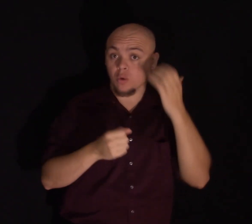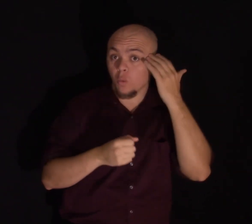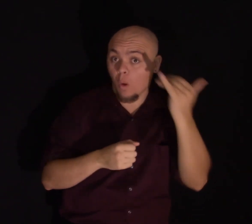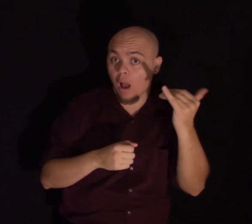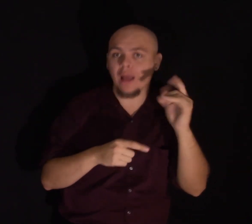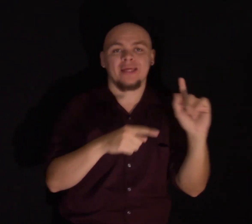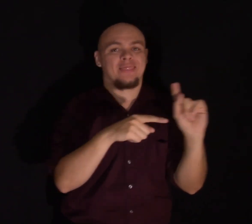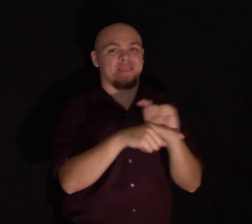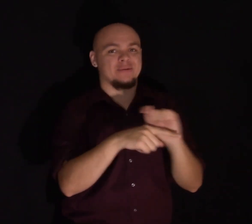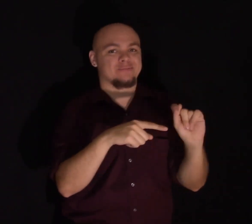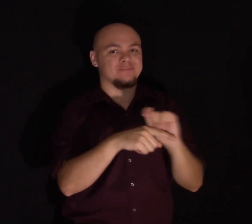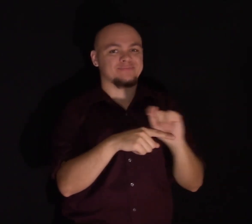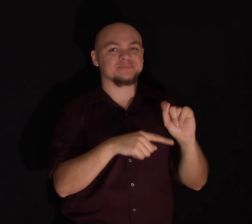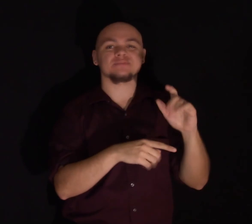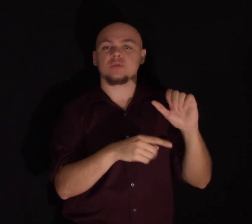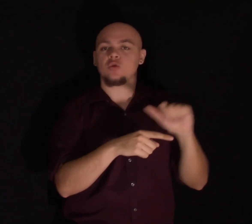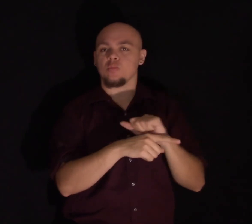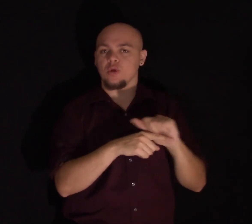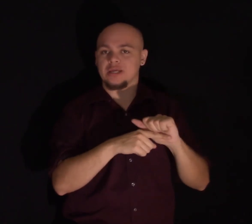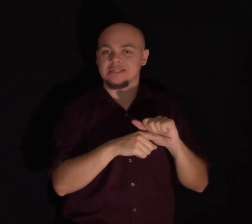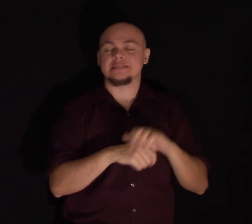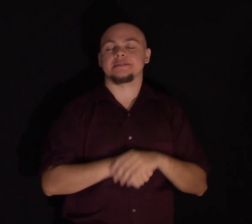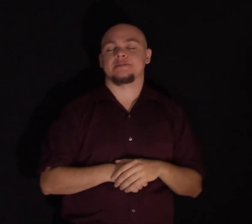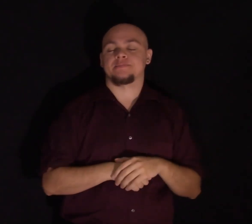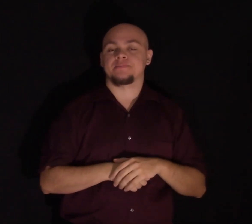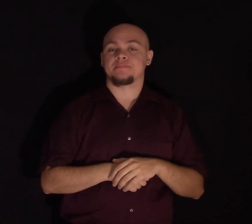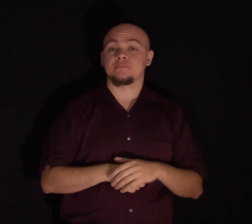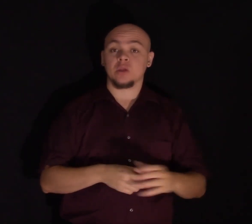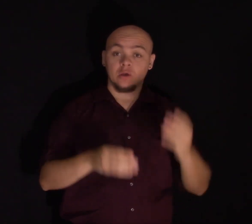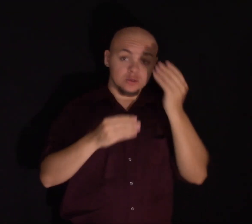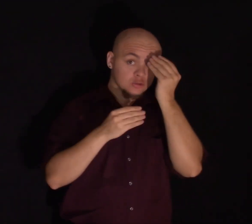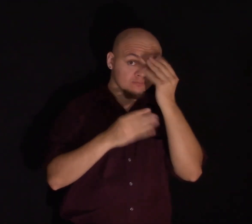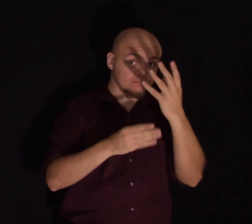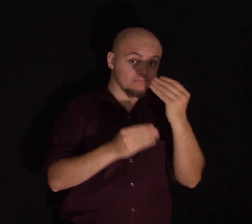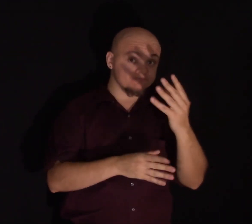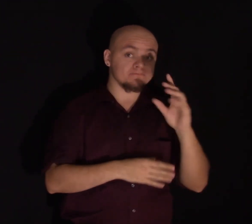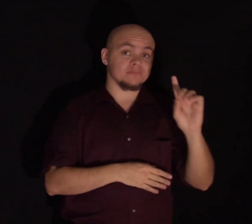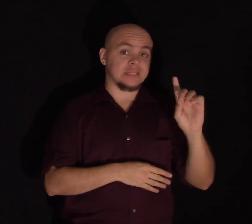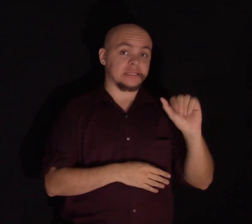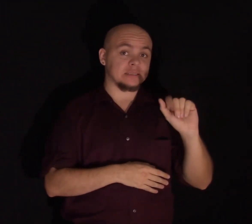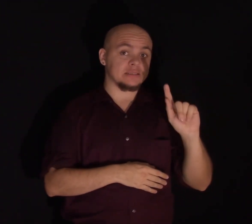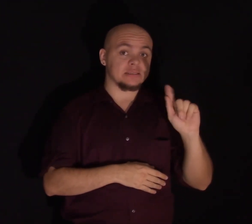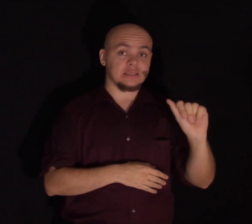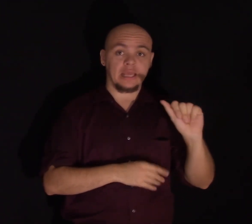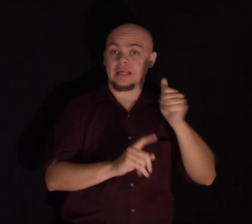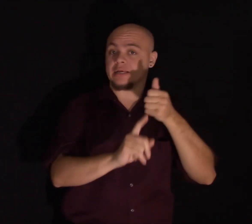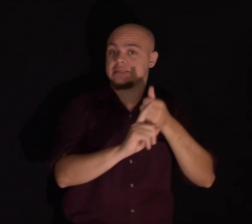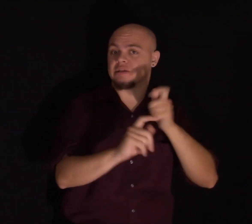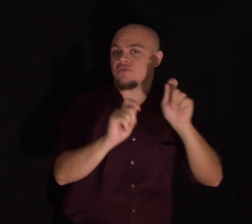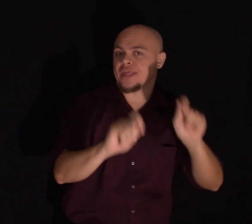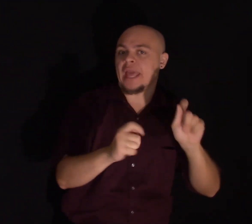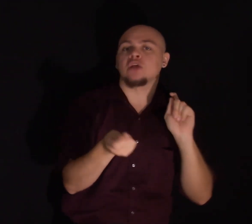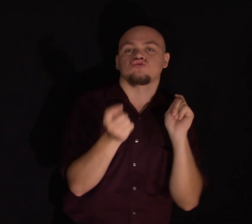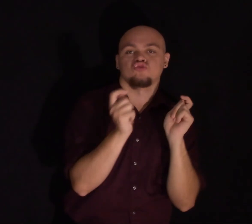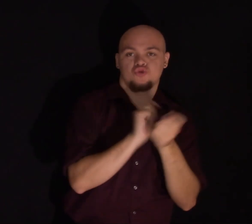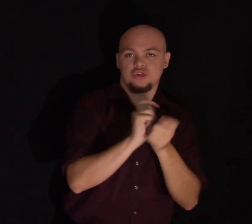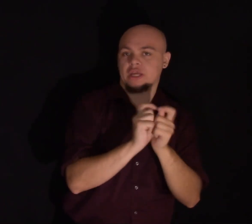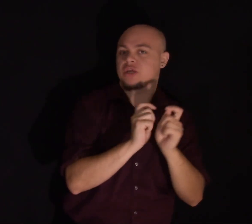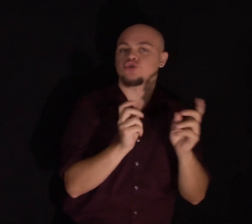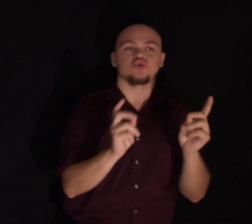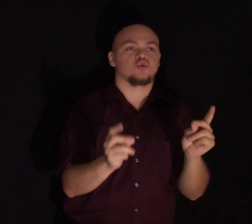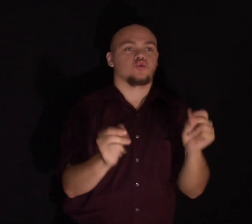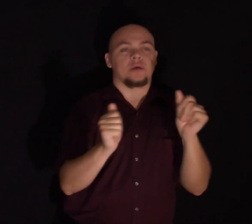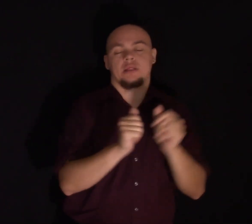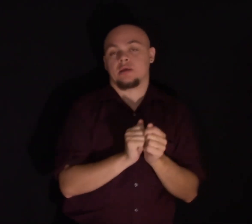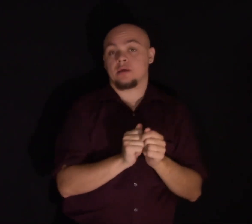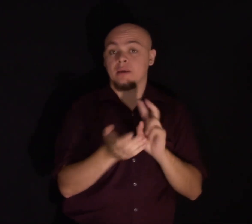So these and other kinds of data indicate that the brain really can change quite quickly. It doesn't mean that